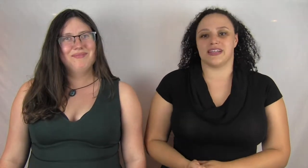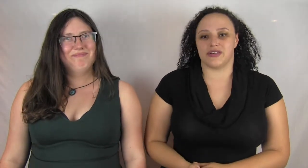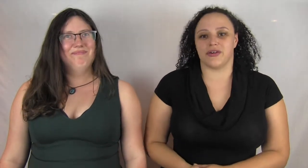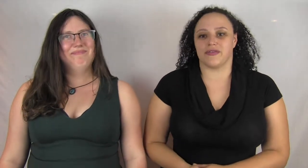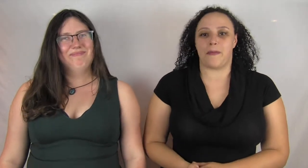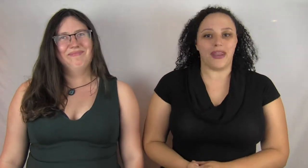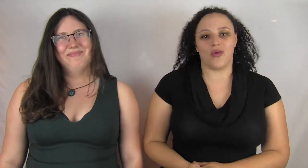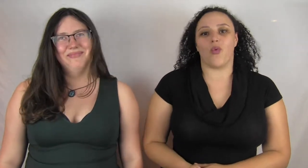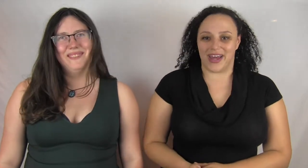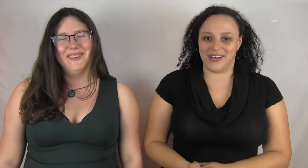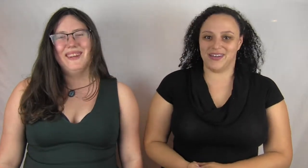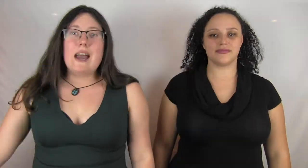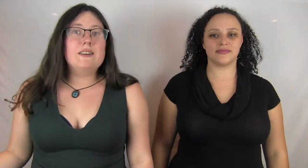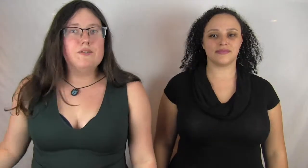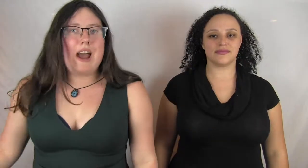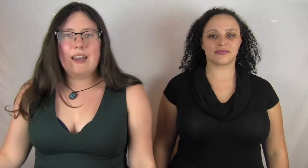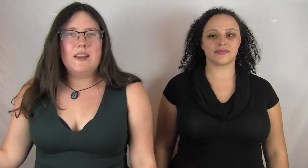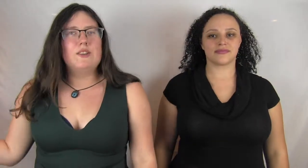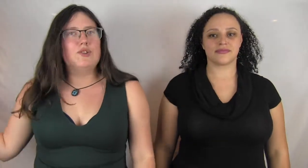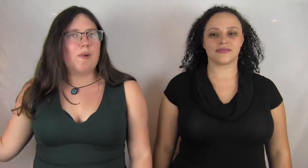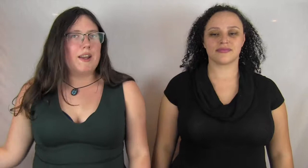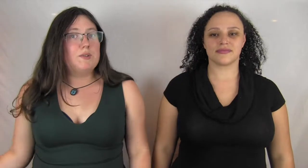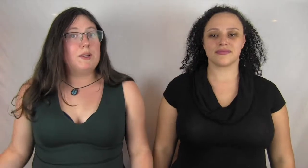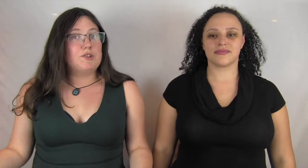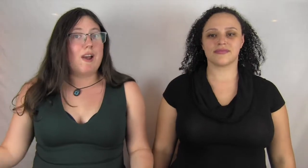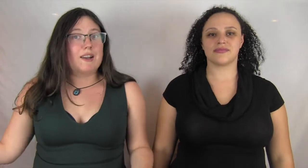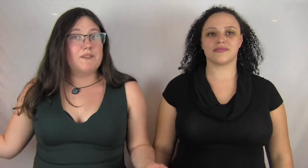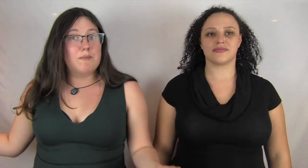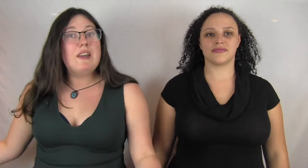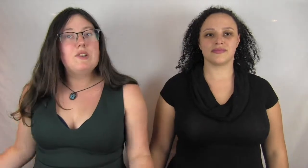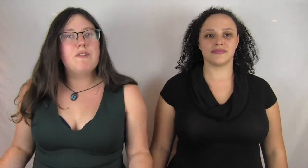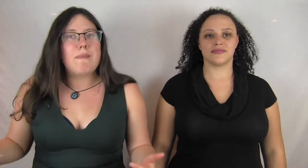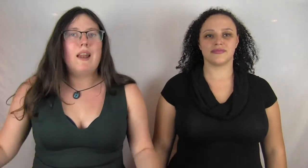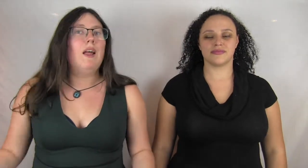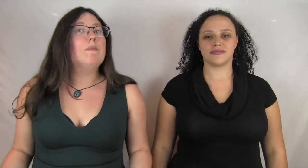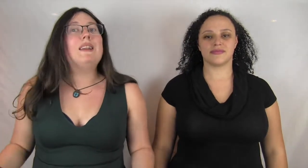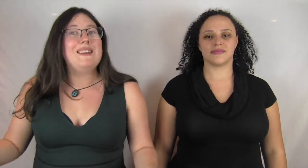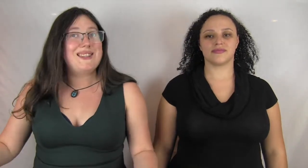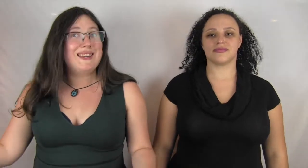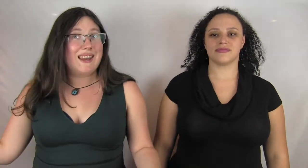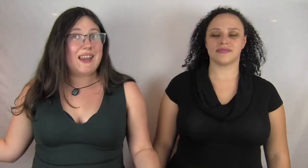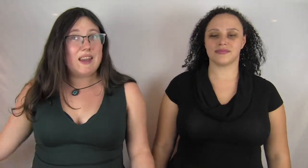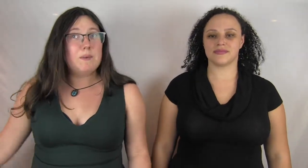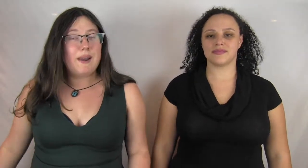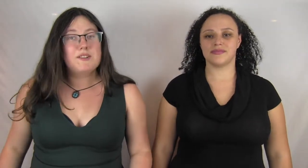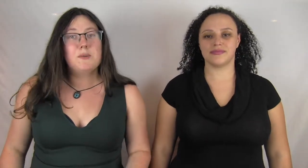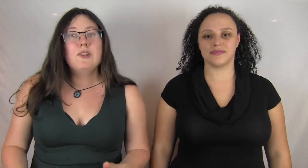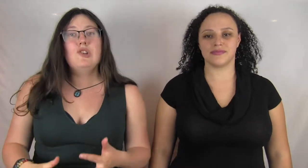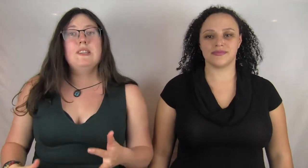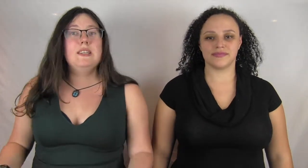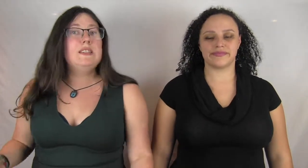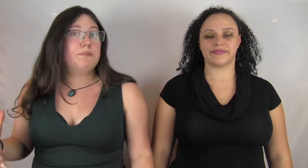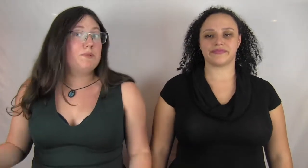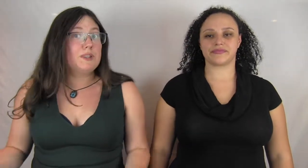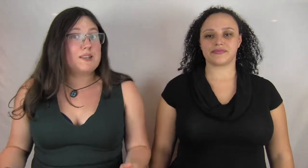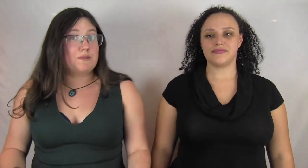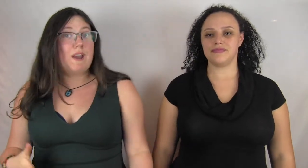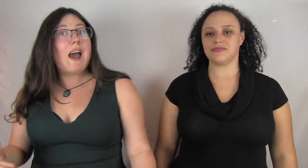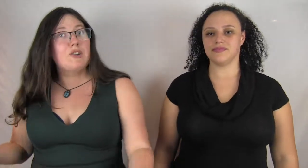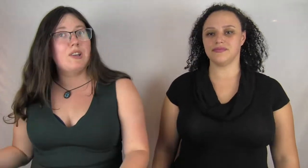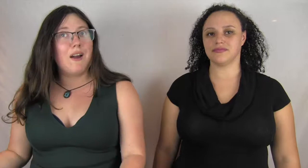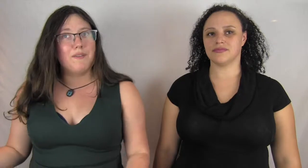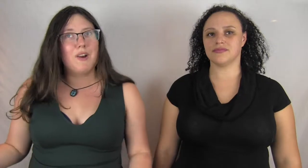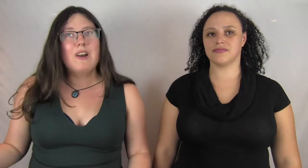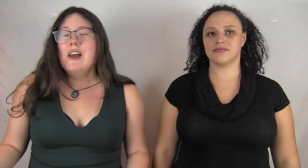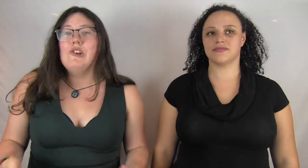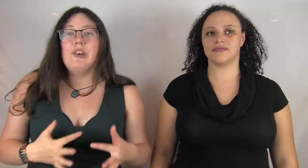Bruce is into her from minute one. Detective Draken is trying to extract information from Madeline but isn't getting anywhere. So when she sees Bruce gets